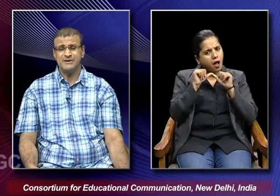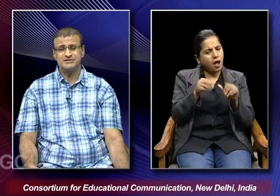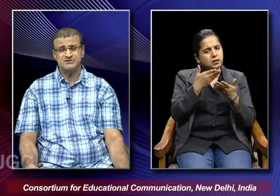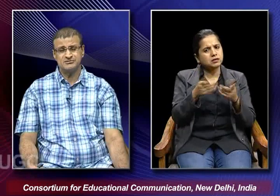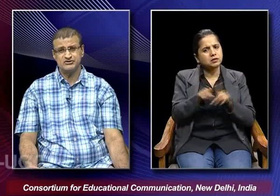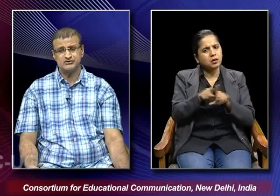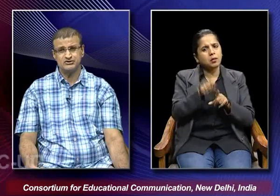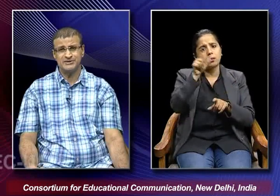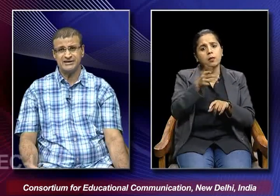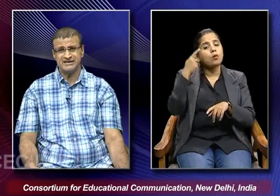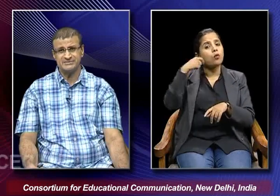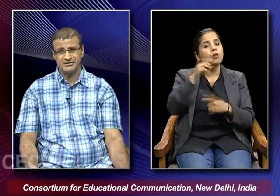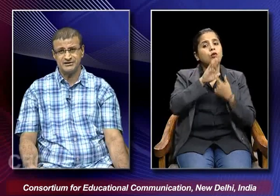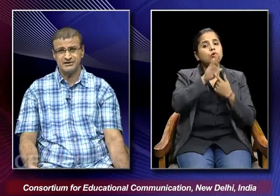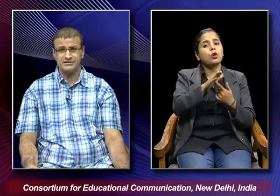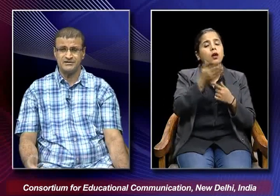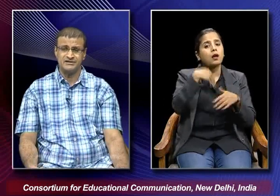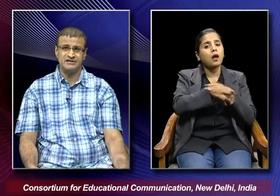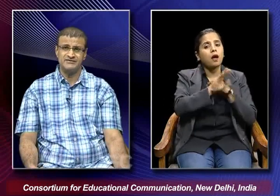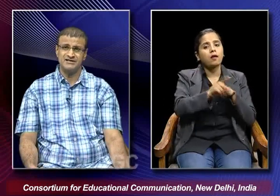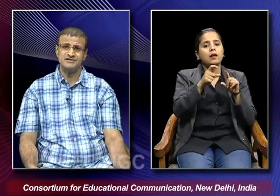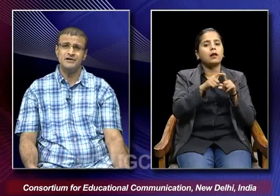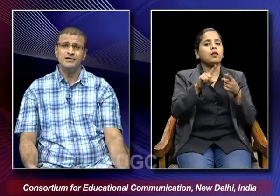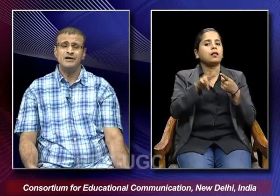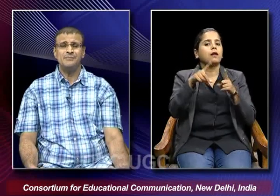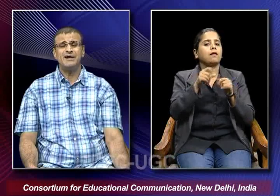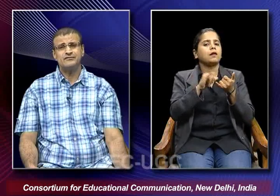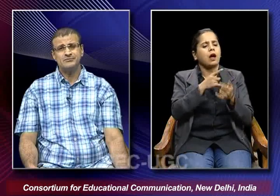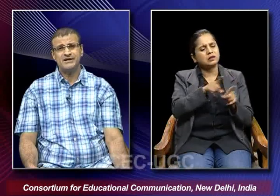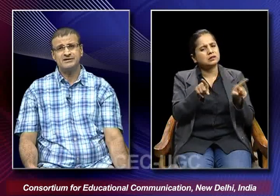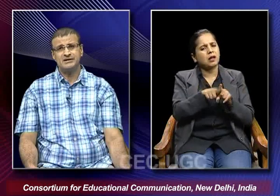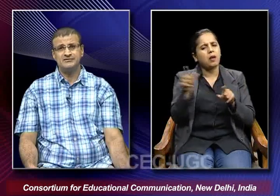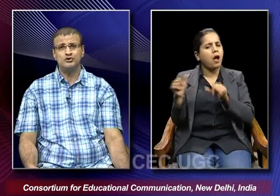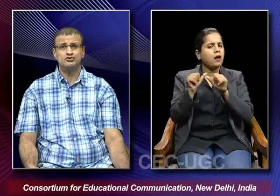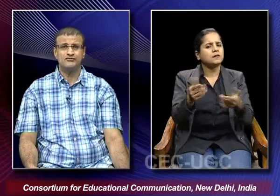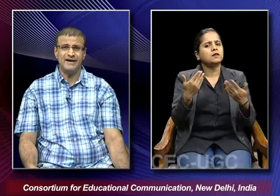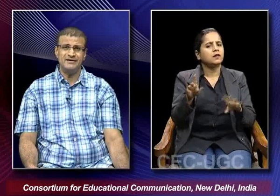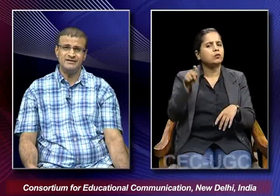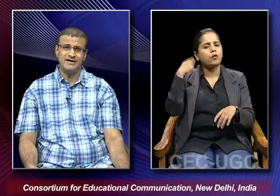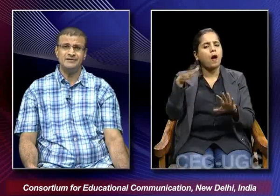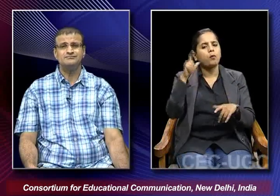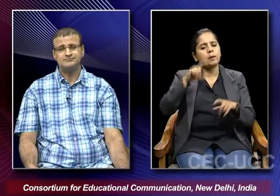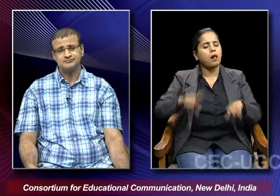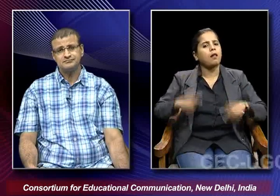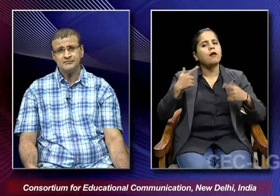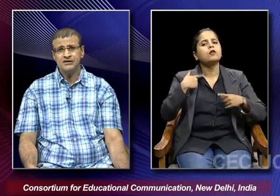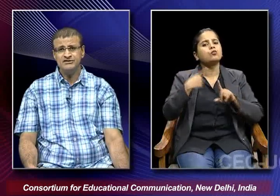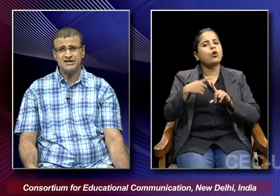kind of pessimism which was being exhibited in the devadas apart from that we also find that